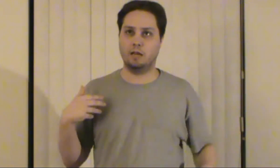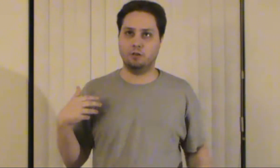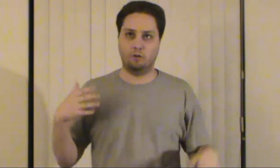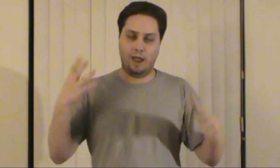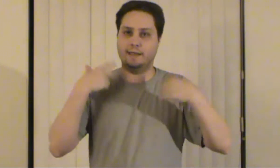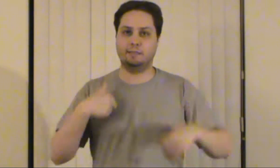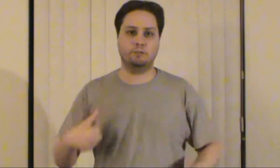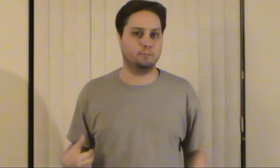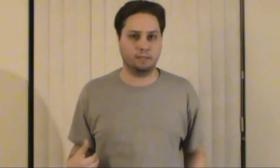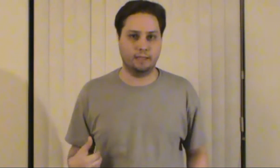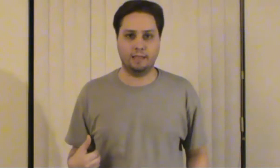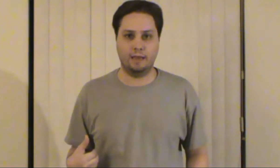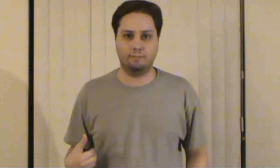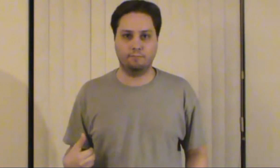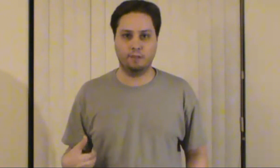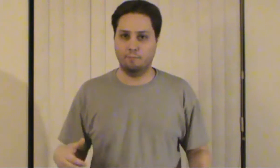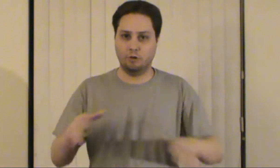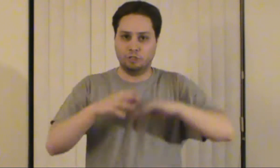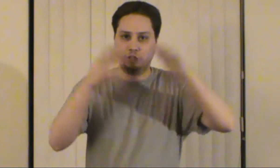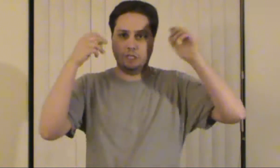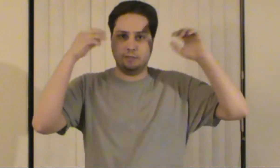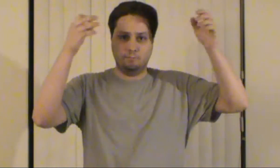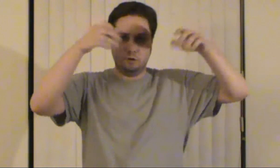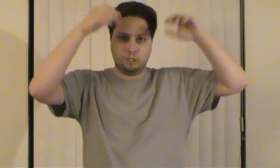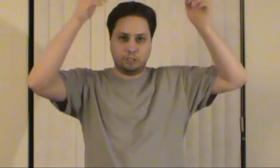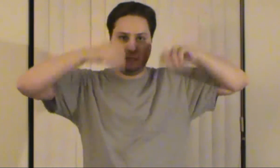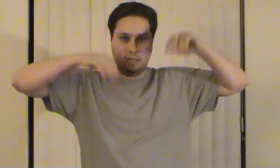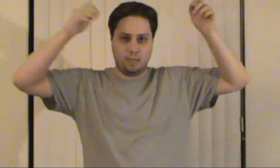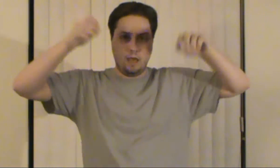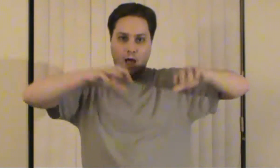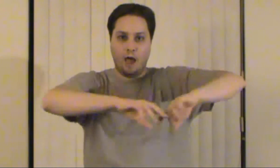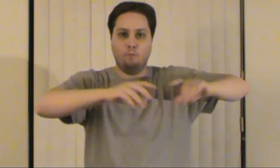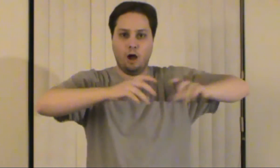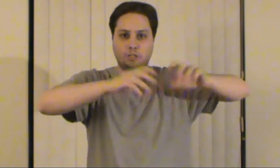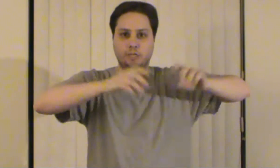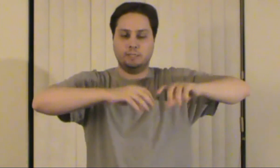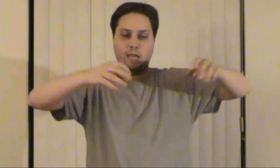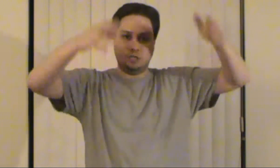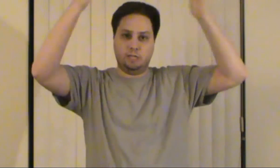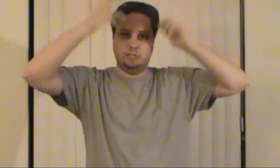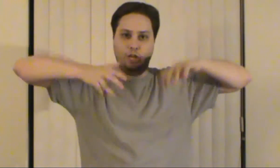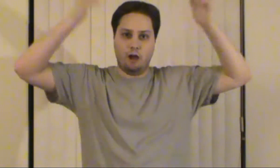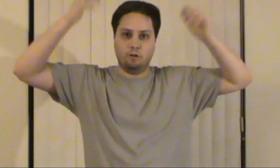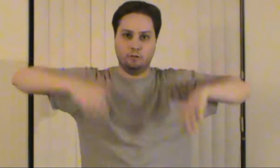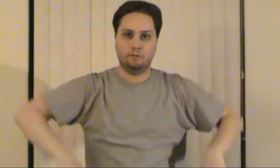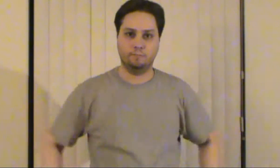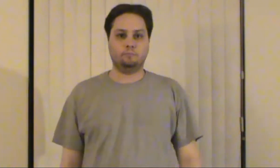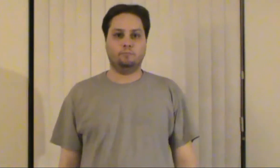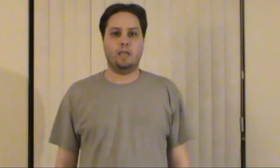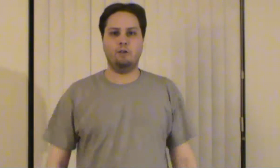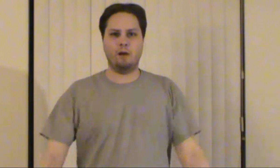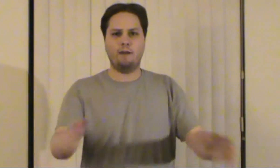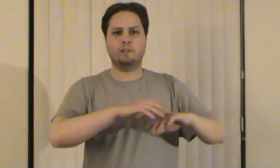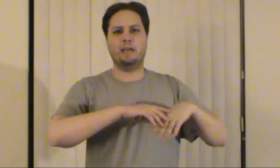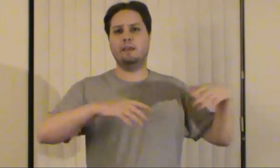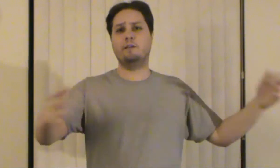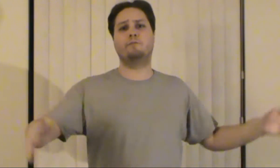on you or acid or something like that the emergency emergency eye washing station and shower anyway after that then he